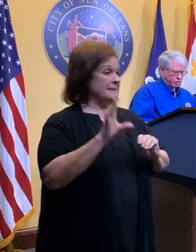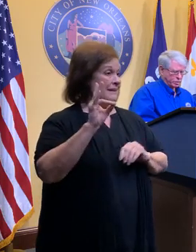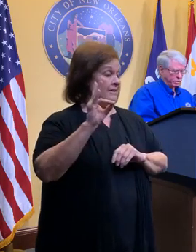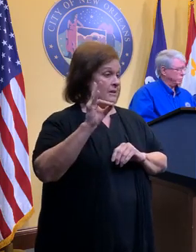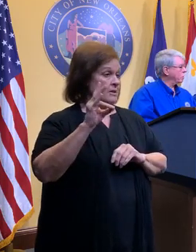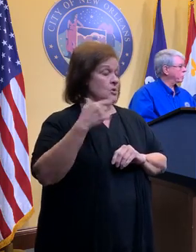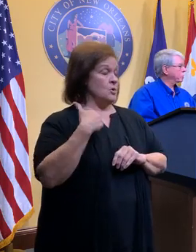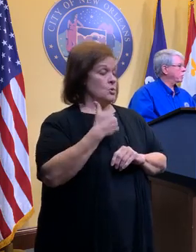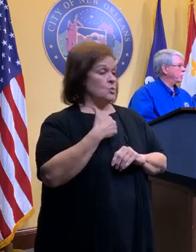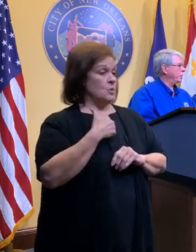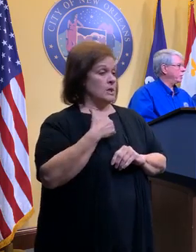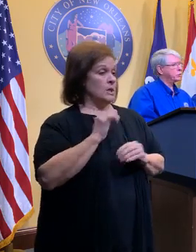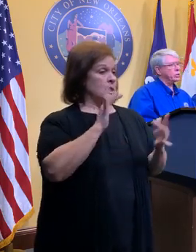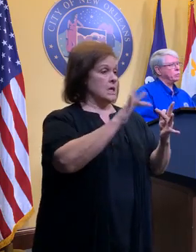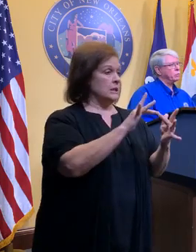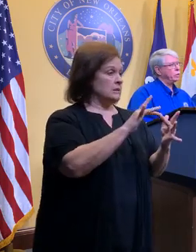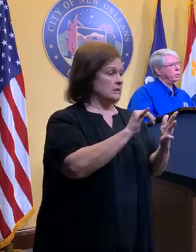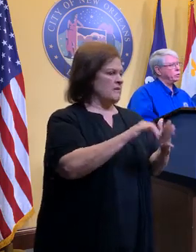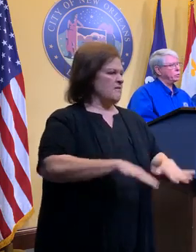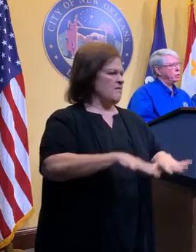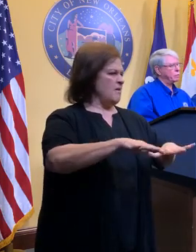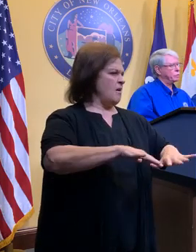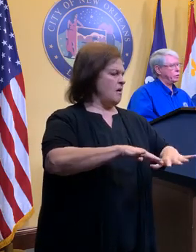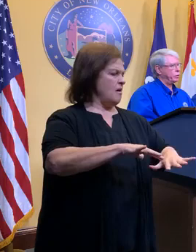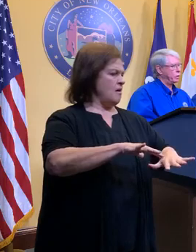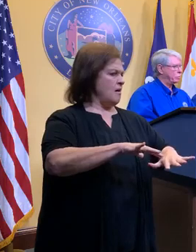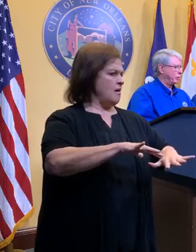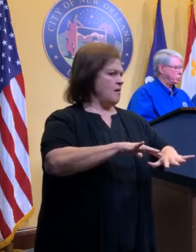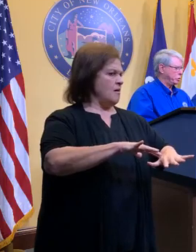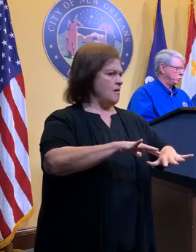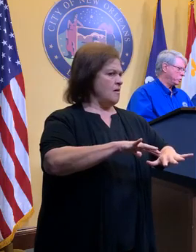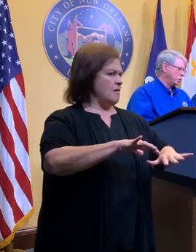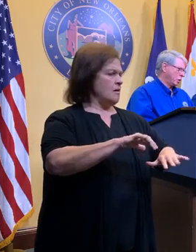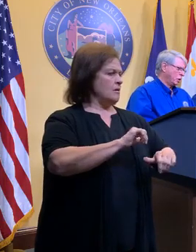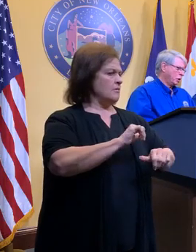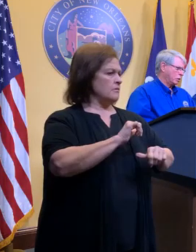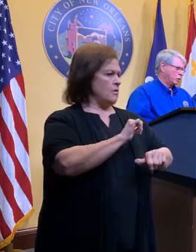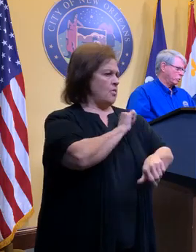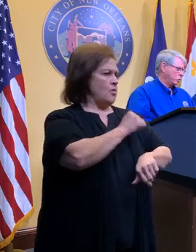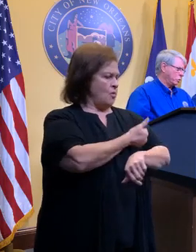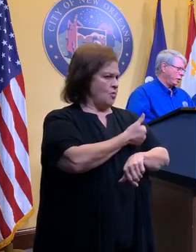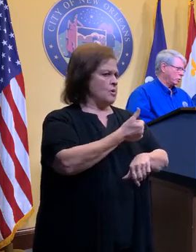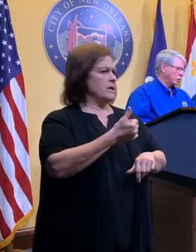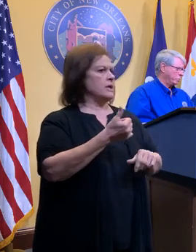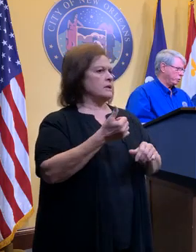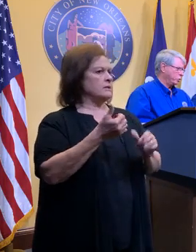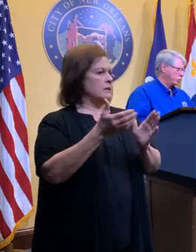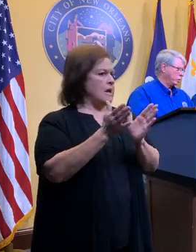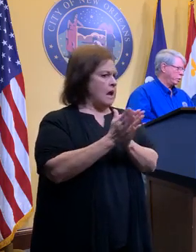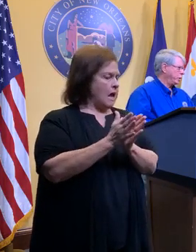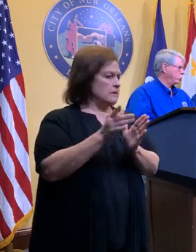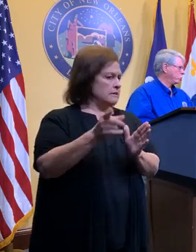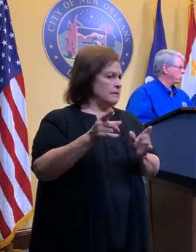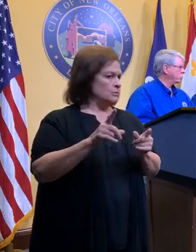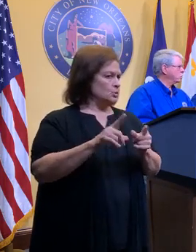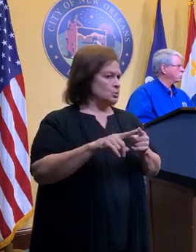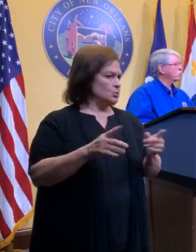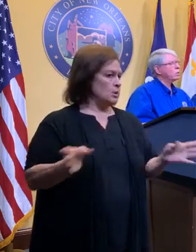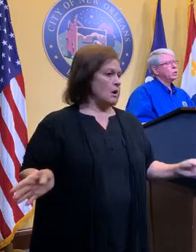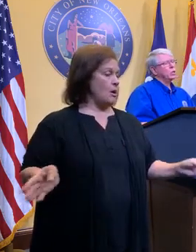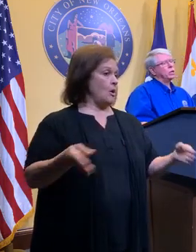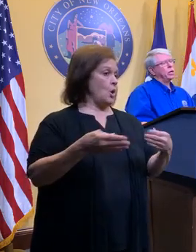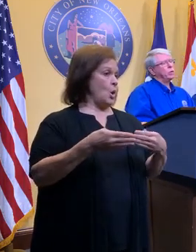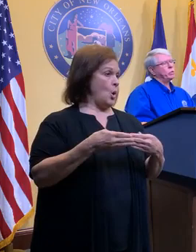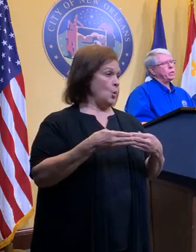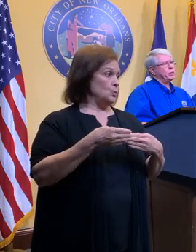we contacted the flood authority and asked them if they could modify their operating procedures, close those gates a little bit sooner than they normally